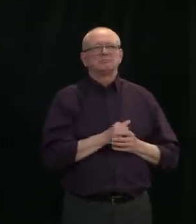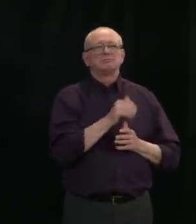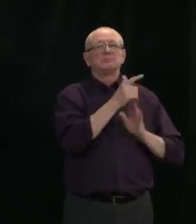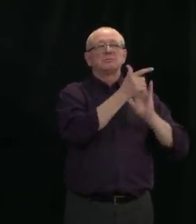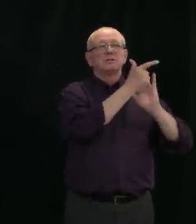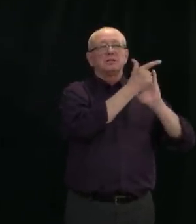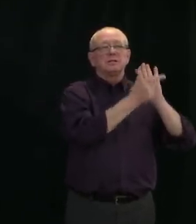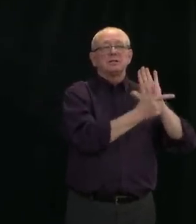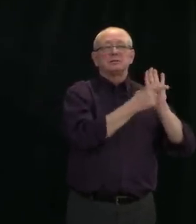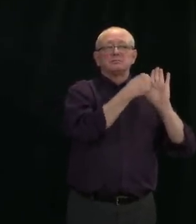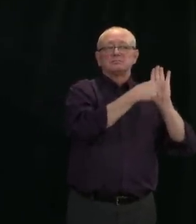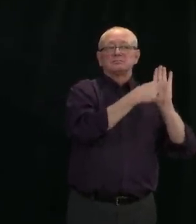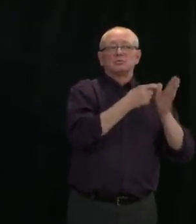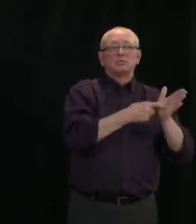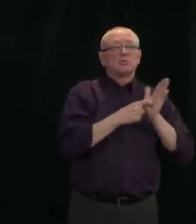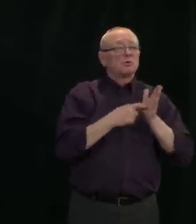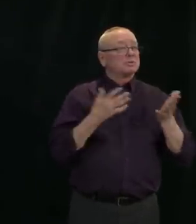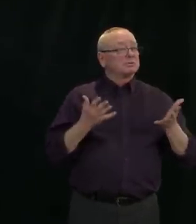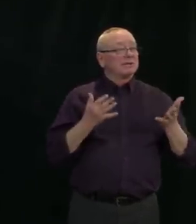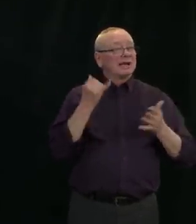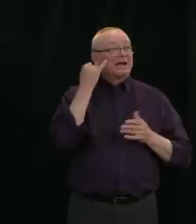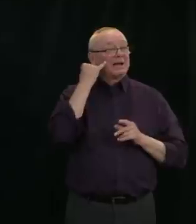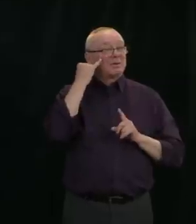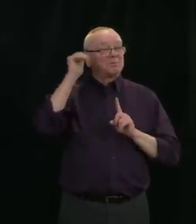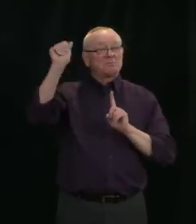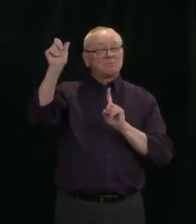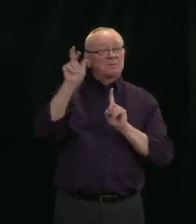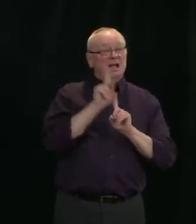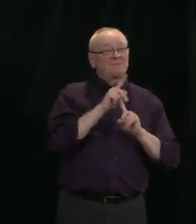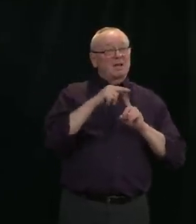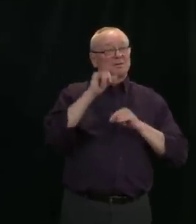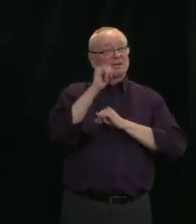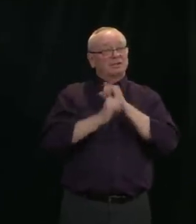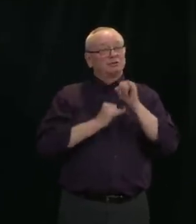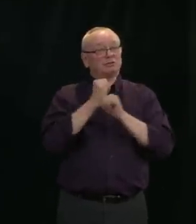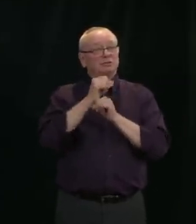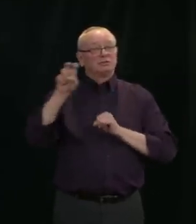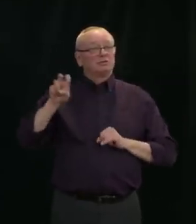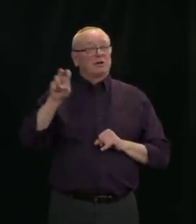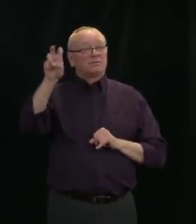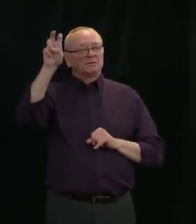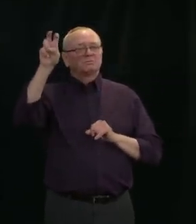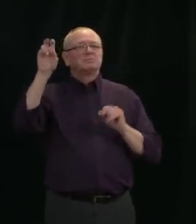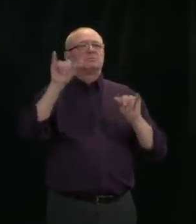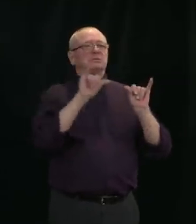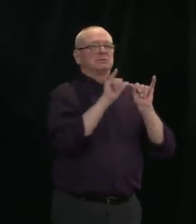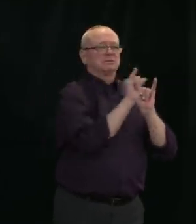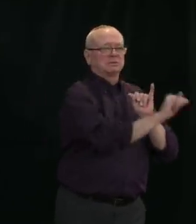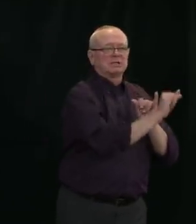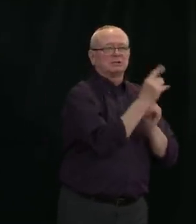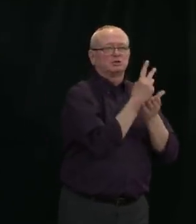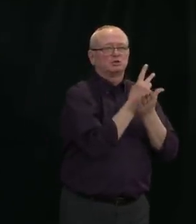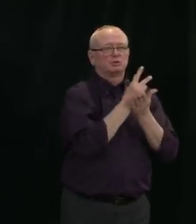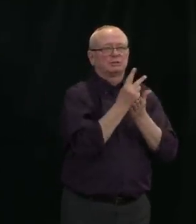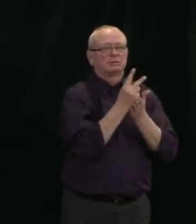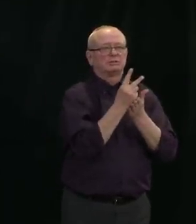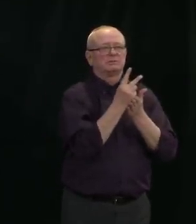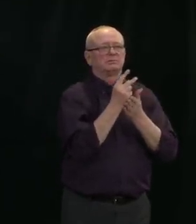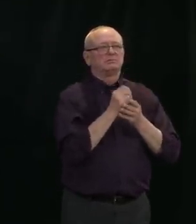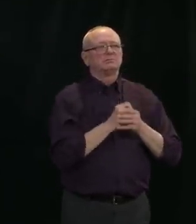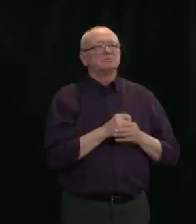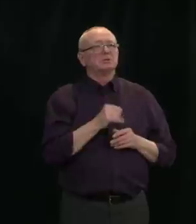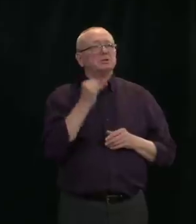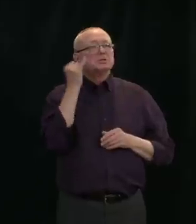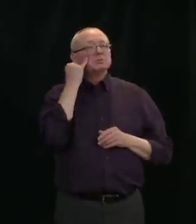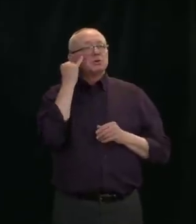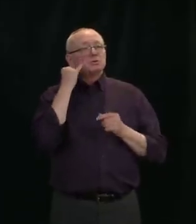somebody has returned from international travel, they must stay home for two weeks. If someone has been in close contact with a confirmed case, they